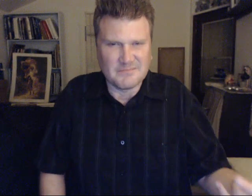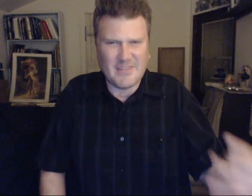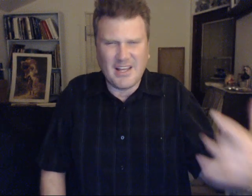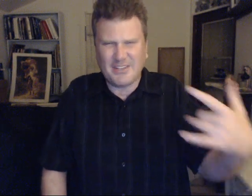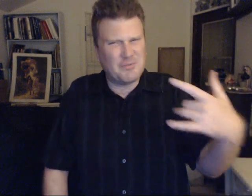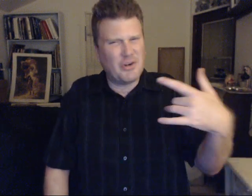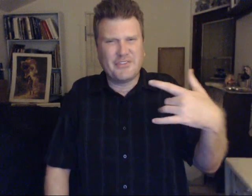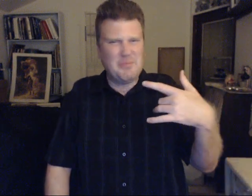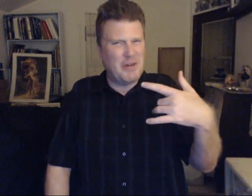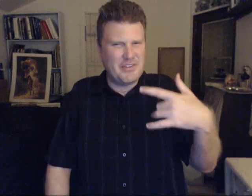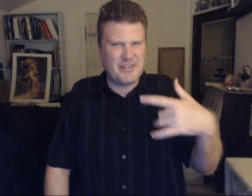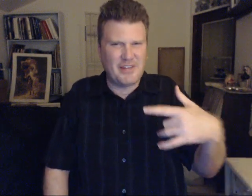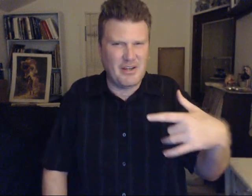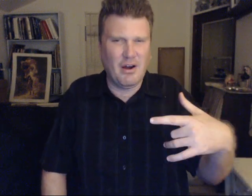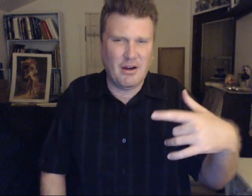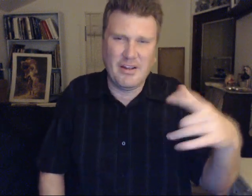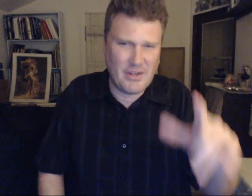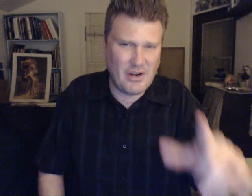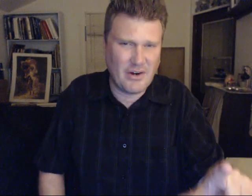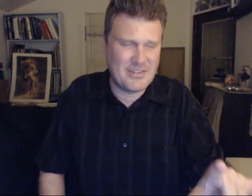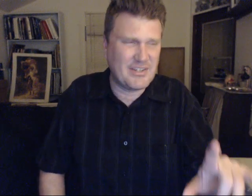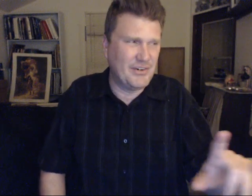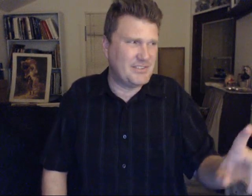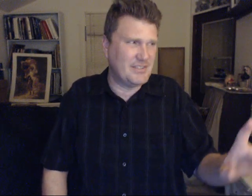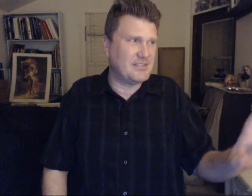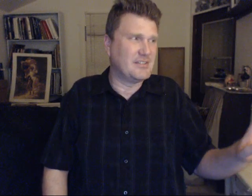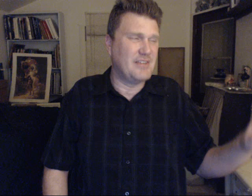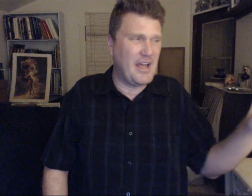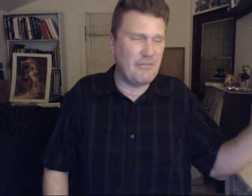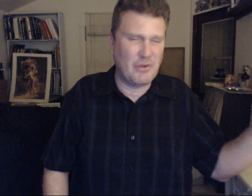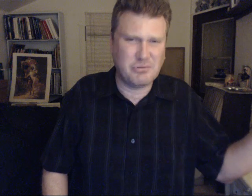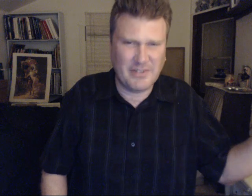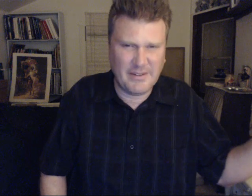As smart as they might think they are. And they are intelligent. They have their place.